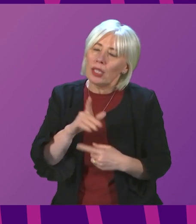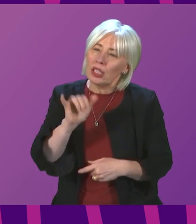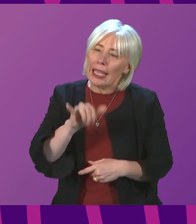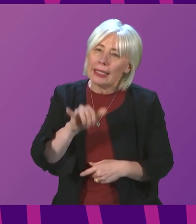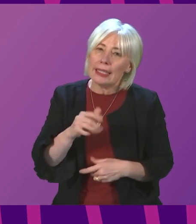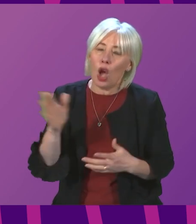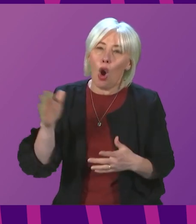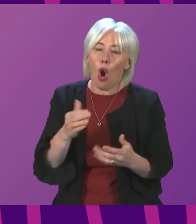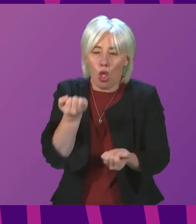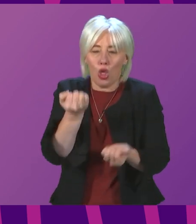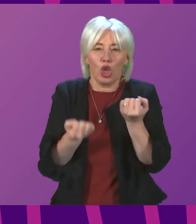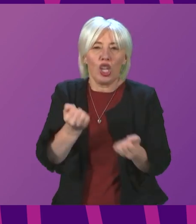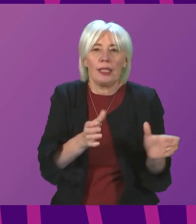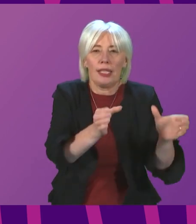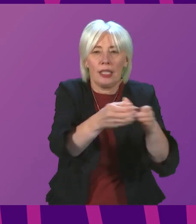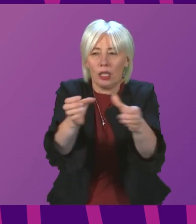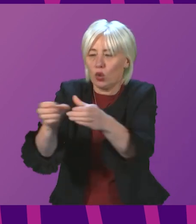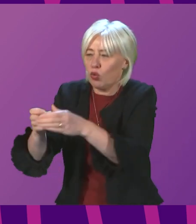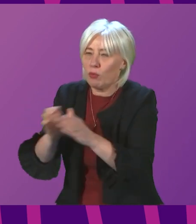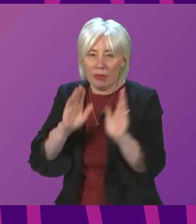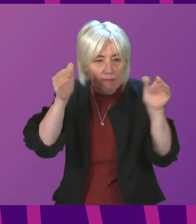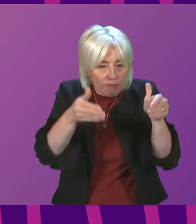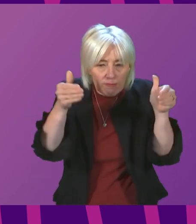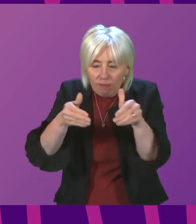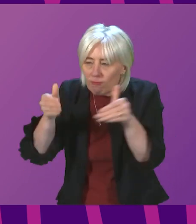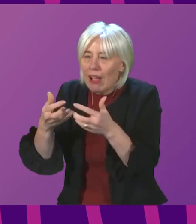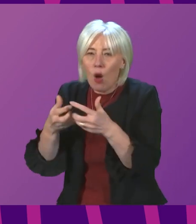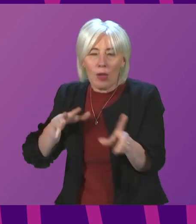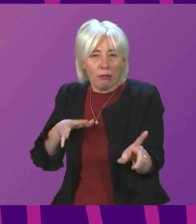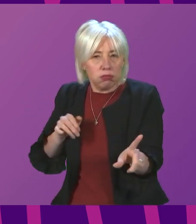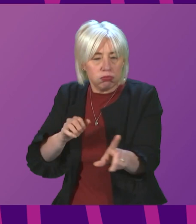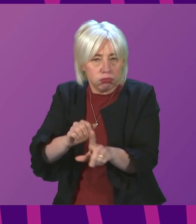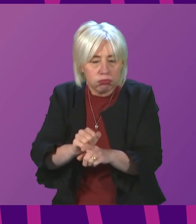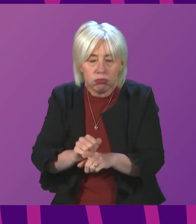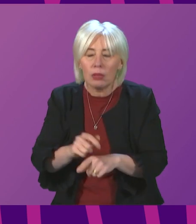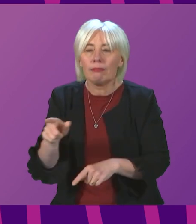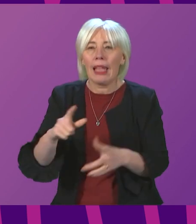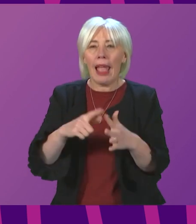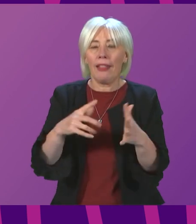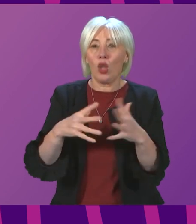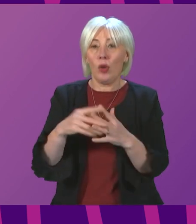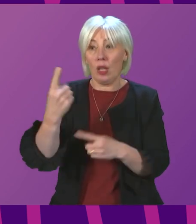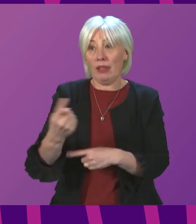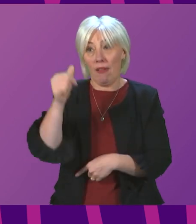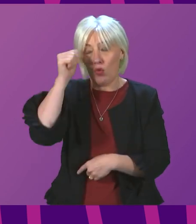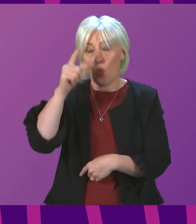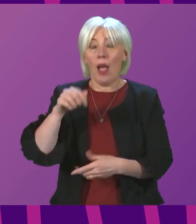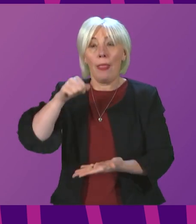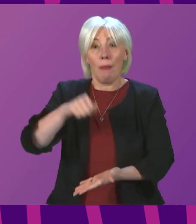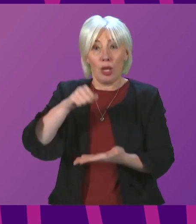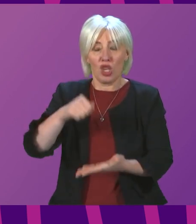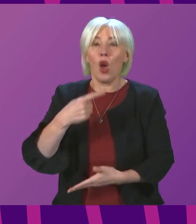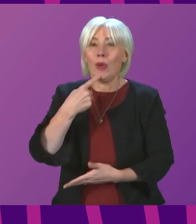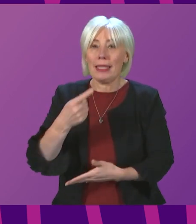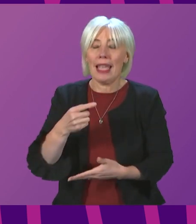justice agencies are focused on doing it. As Eleanor Whittam and other members will recall, the recent budget announcement included